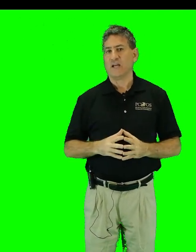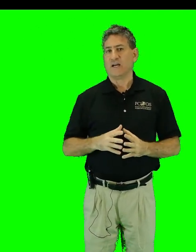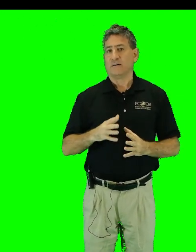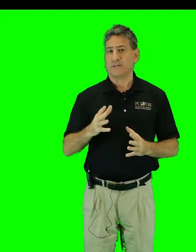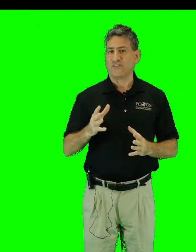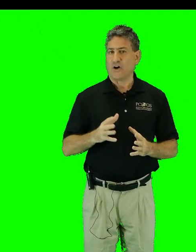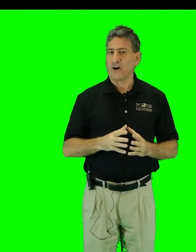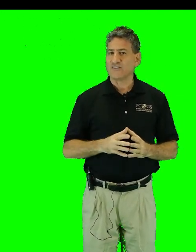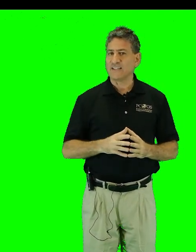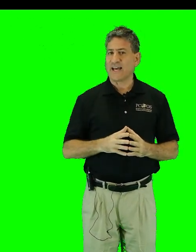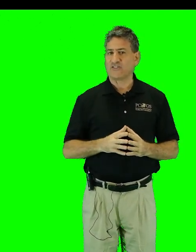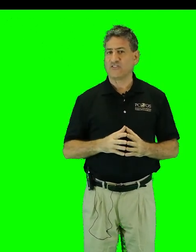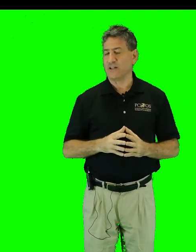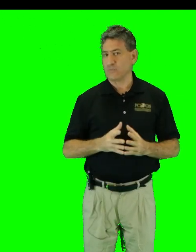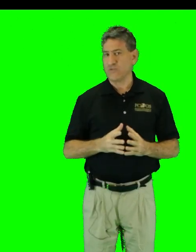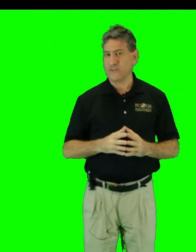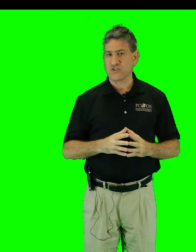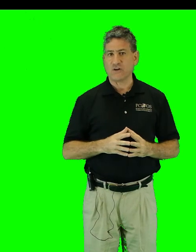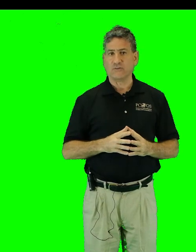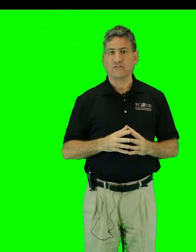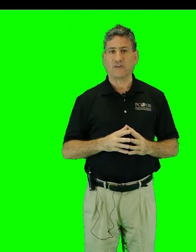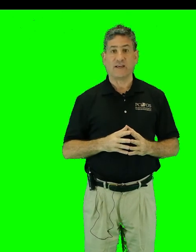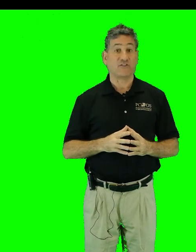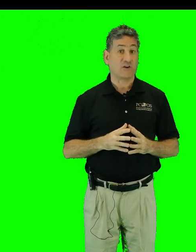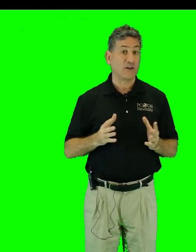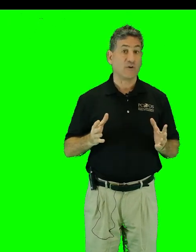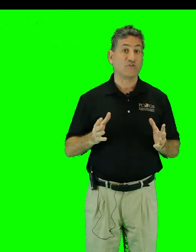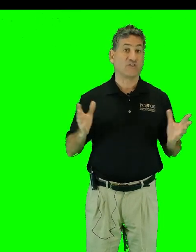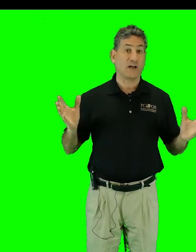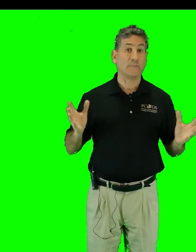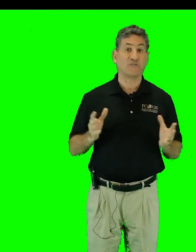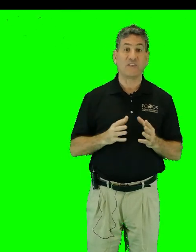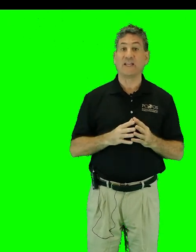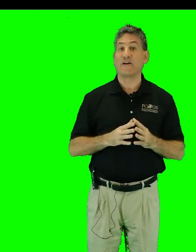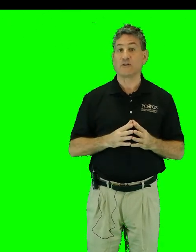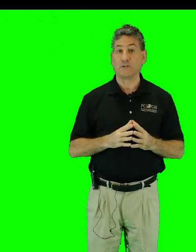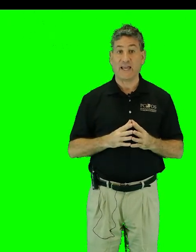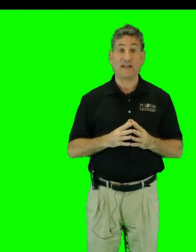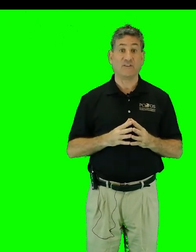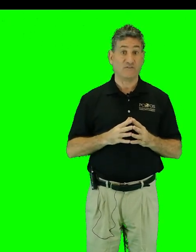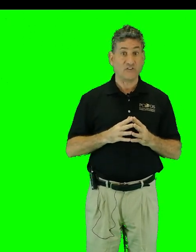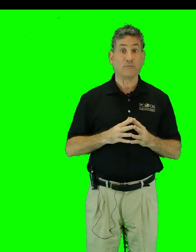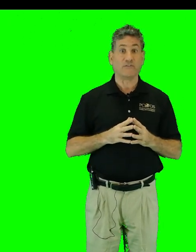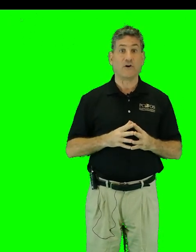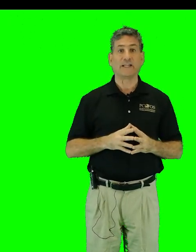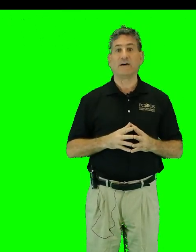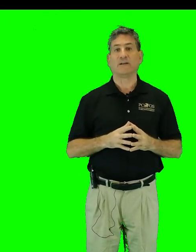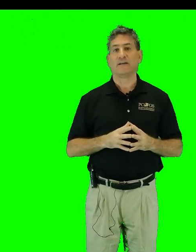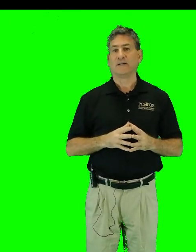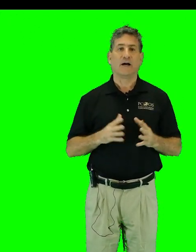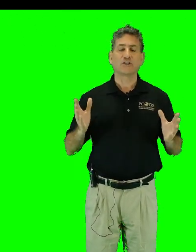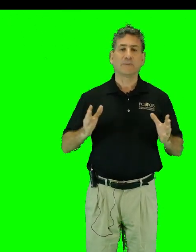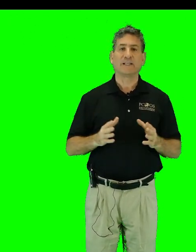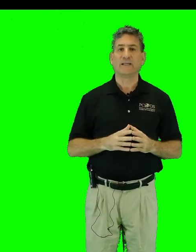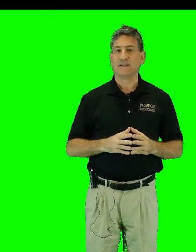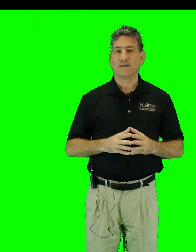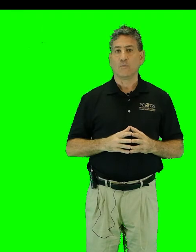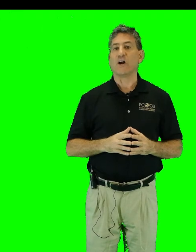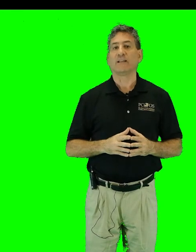But as the haunting last scene of the movie shows, as our heroes succumb to the inevitable and invisible fallout, ultimately, we all